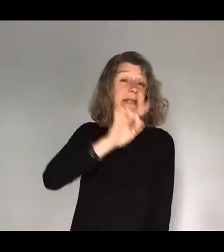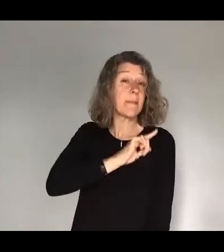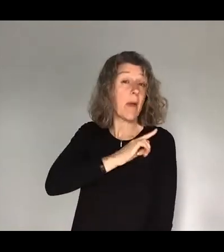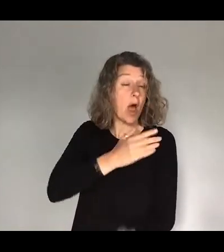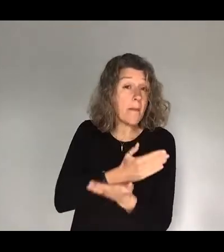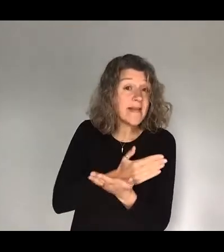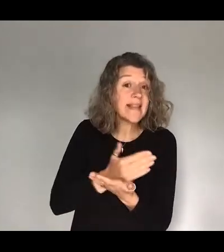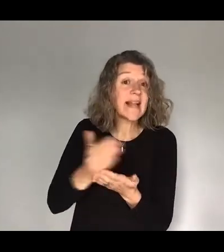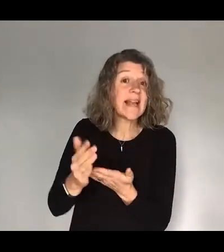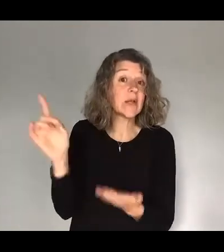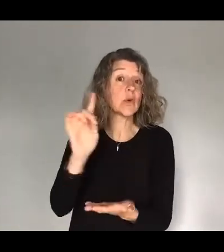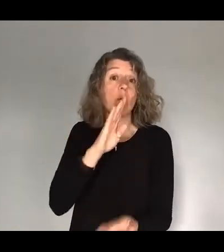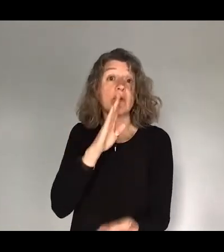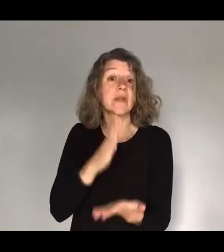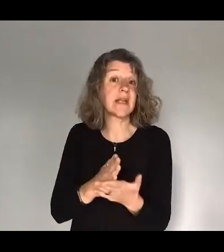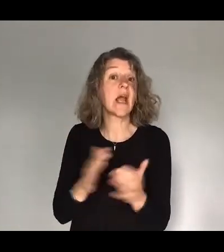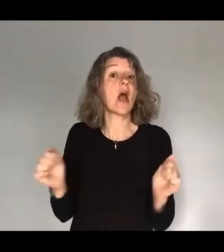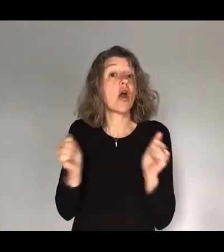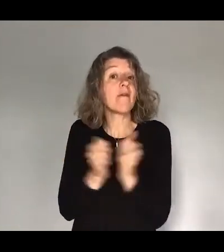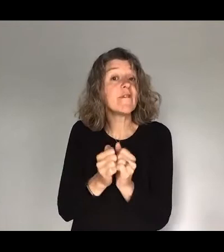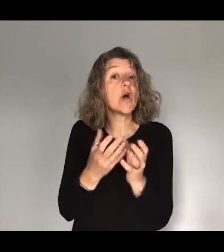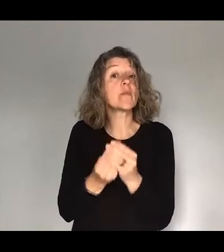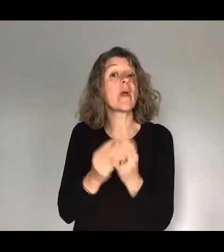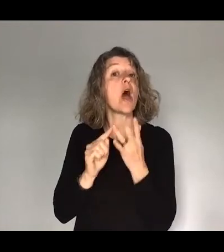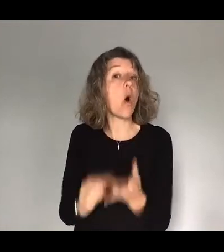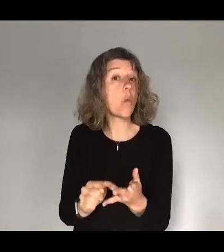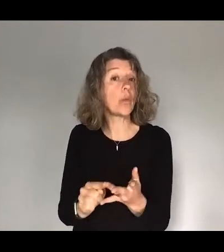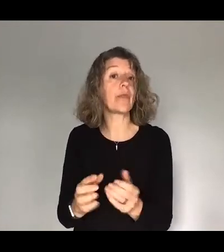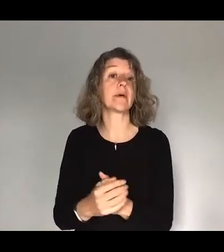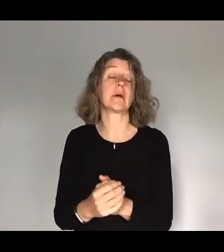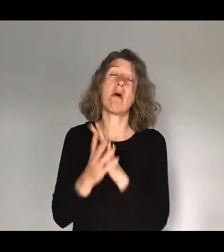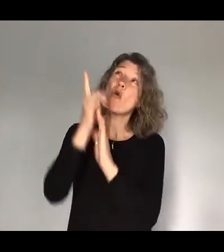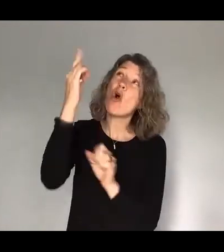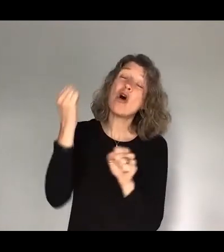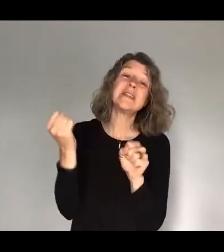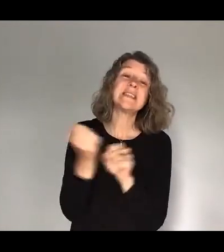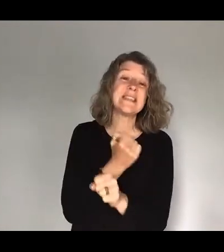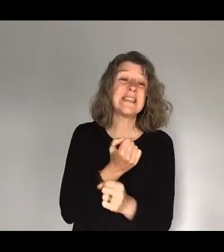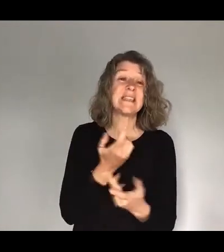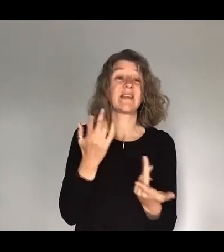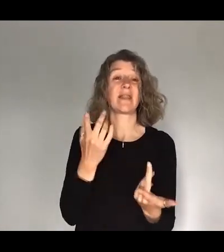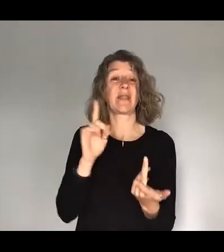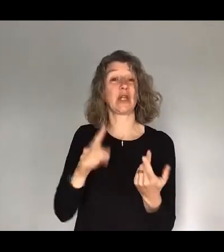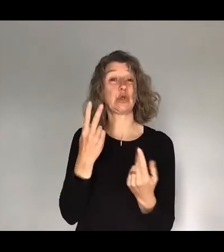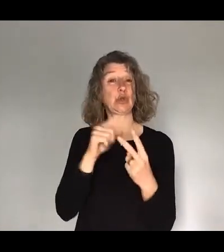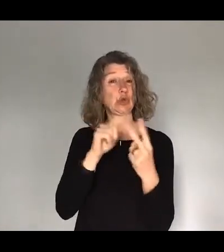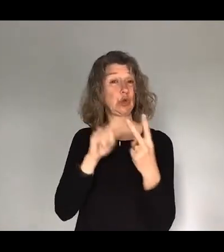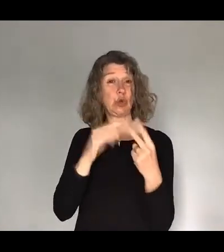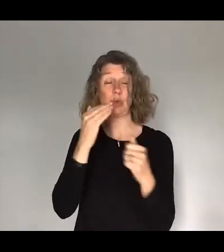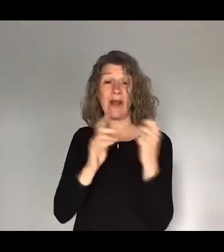promised, he confirmed it with an oath. God did this so that by two unchangeable things in which it is impossible for God